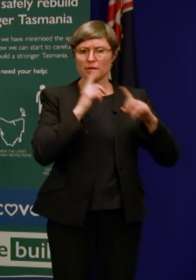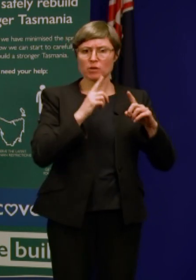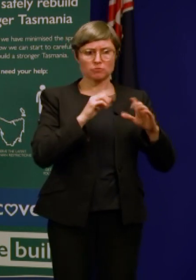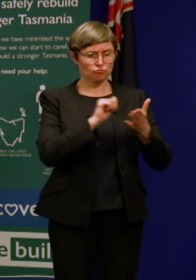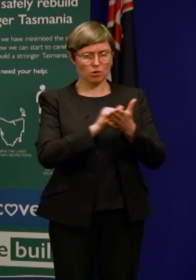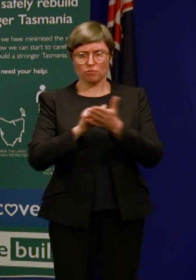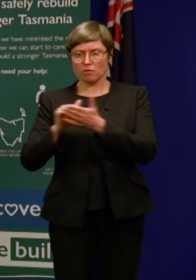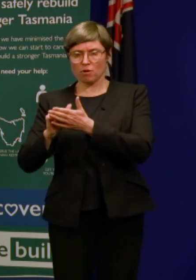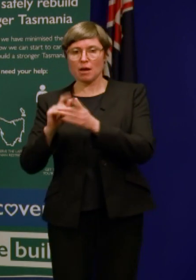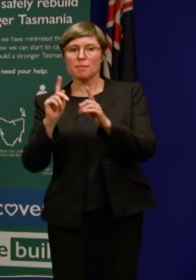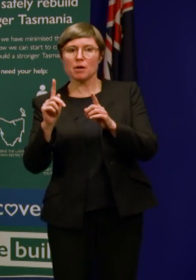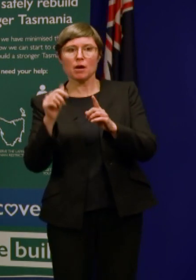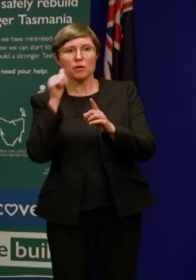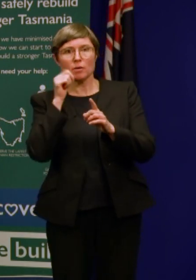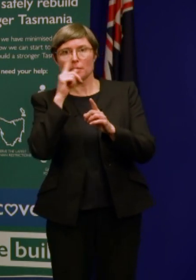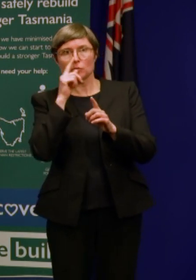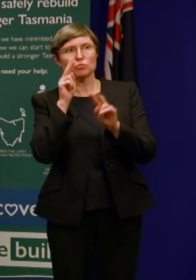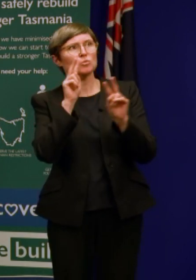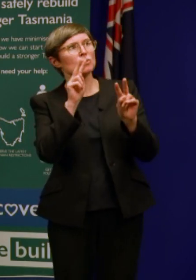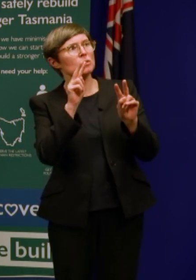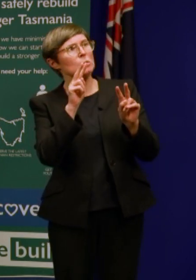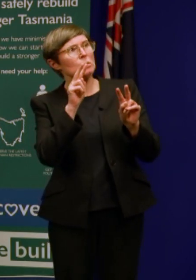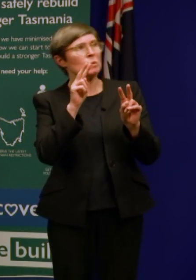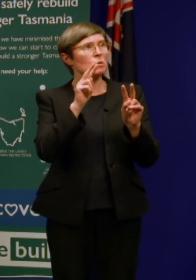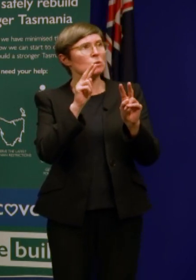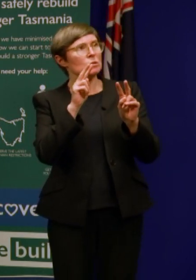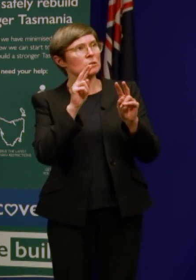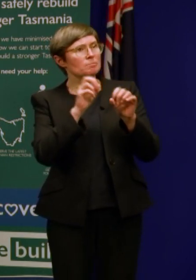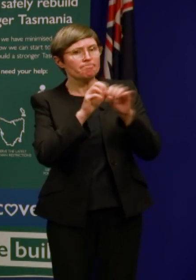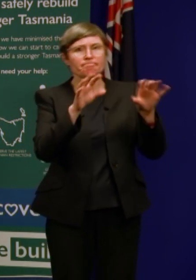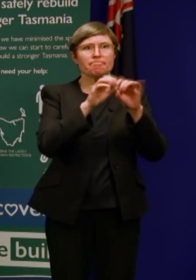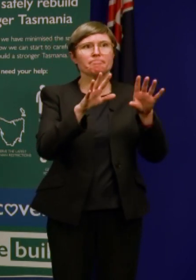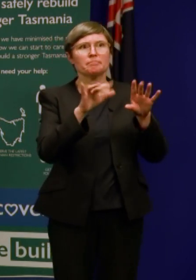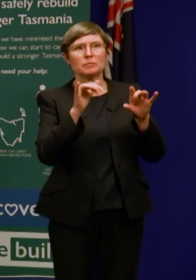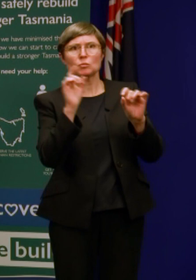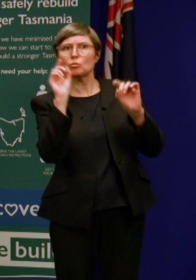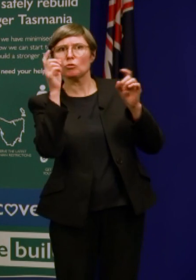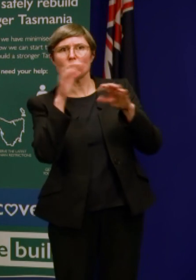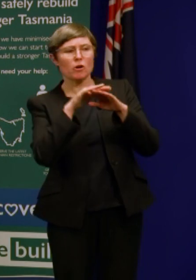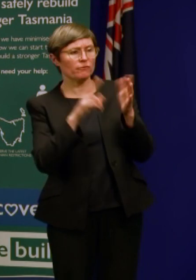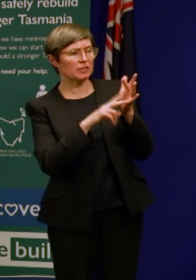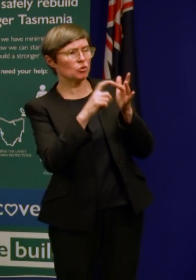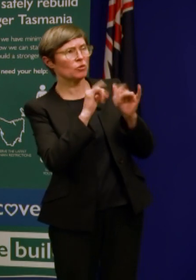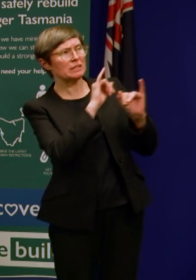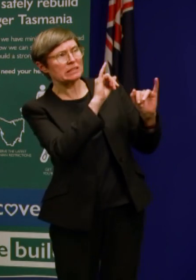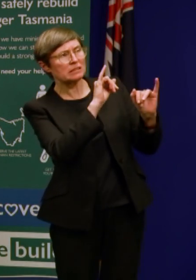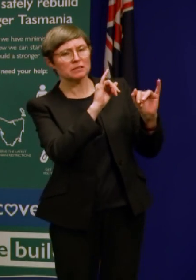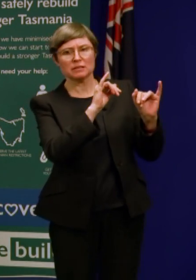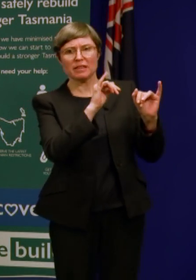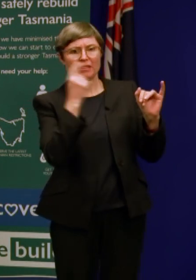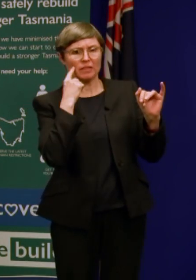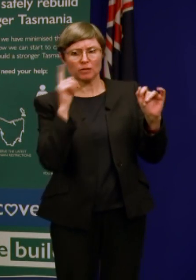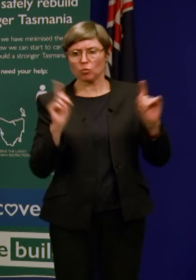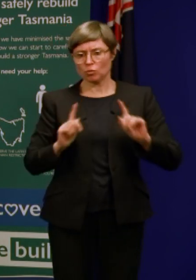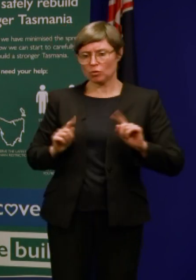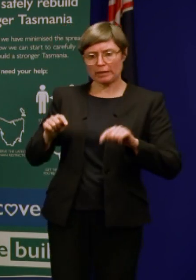people are concerned about the risk of cases occurring and they're probably looking particularly to Victoria as a setting where